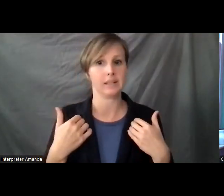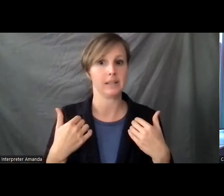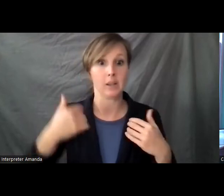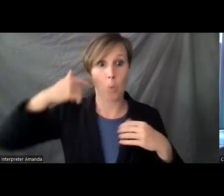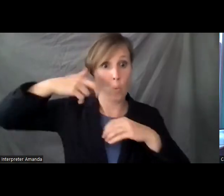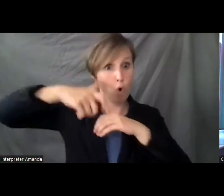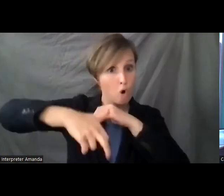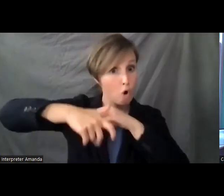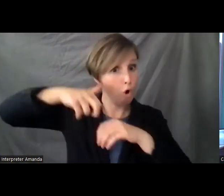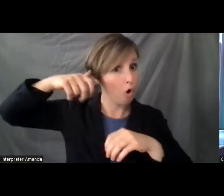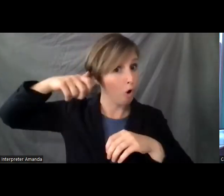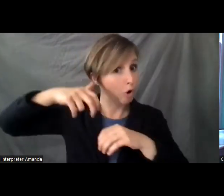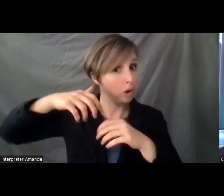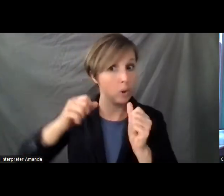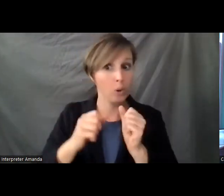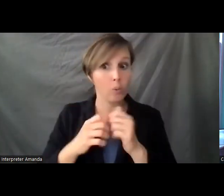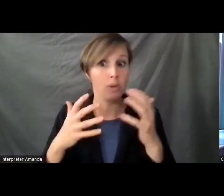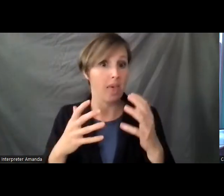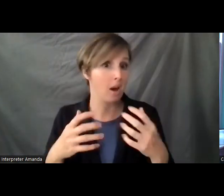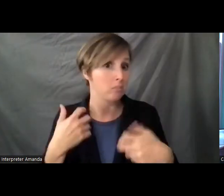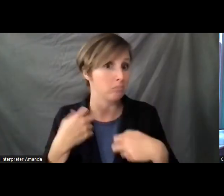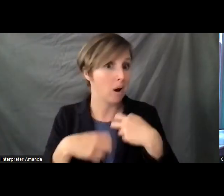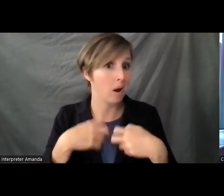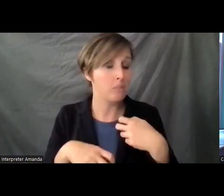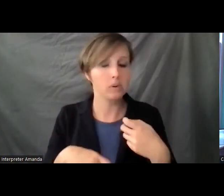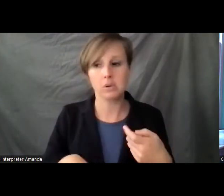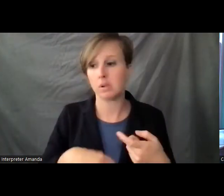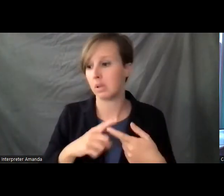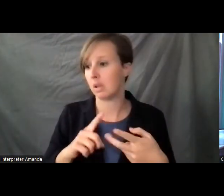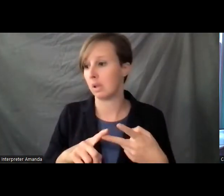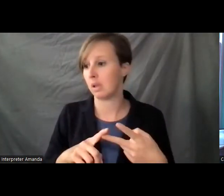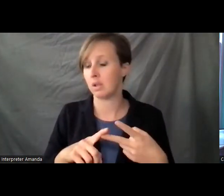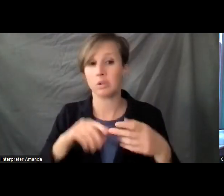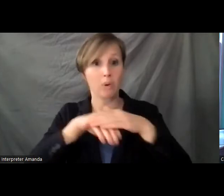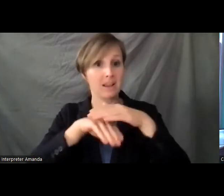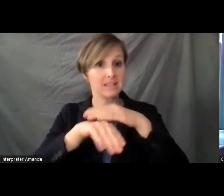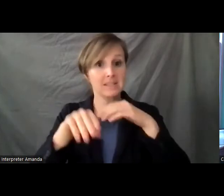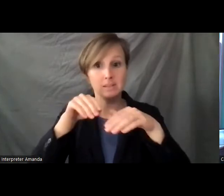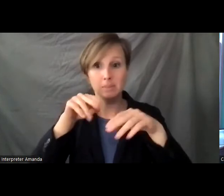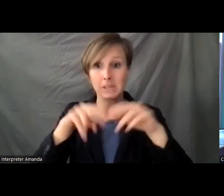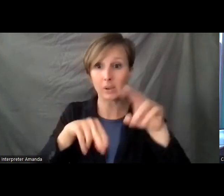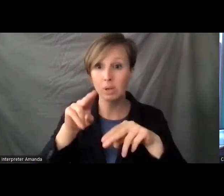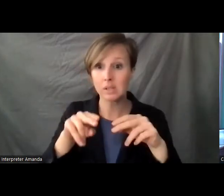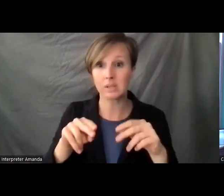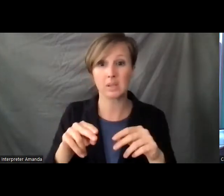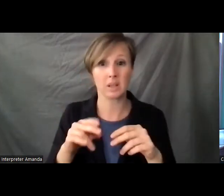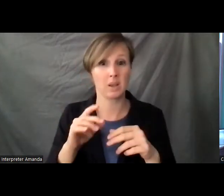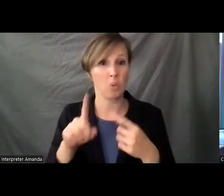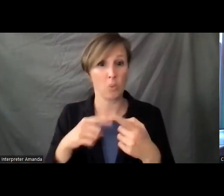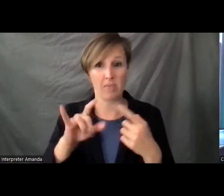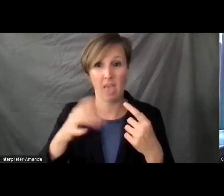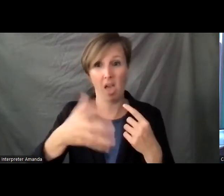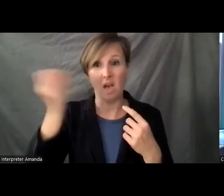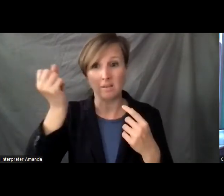stairs without too much difficulty, being able to access buildings. When those things get taken away,